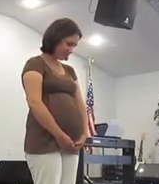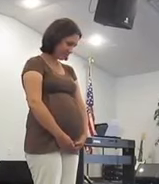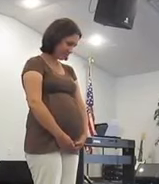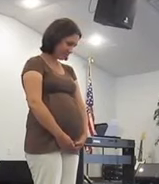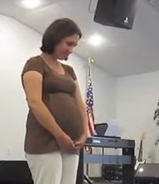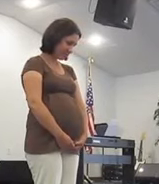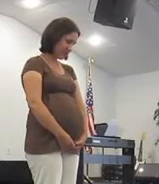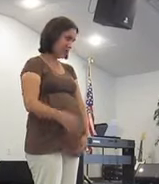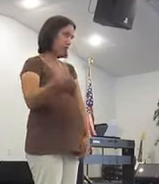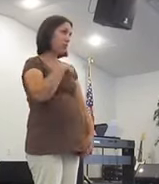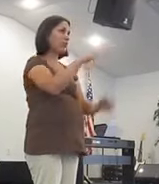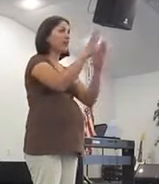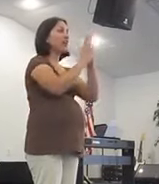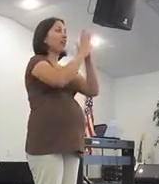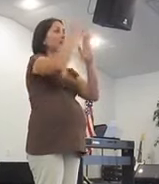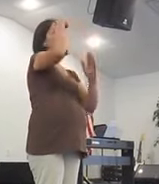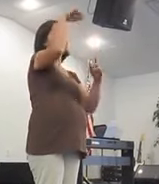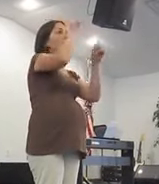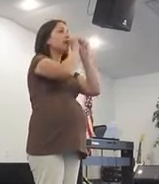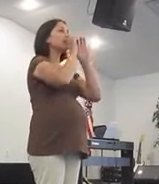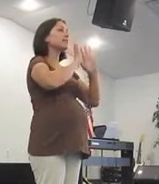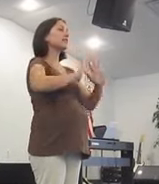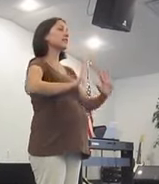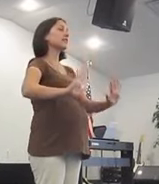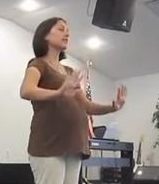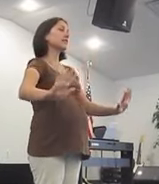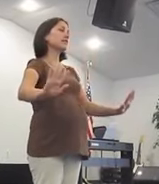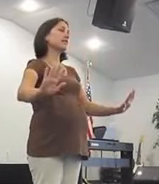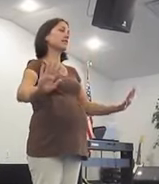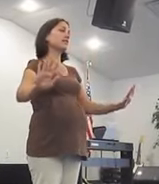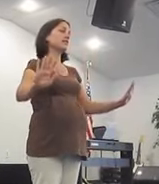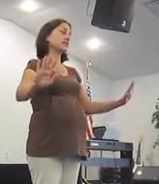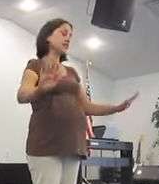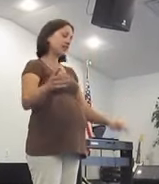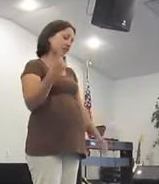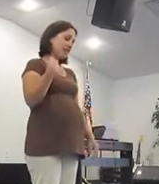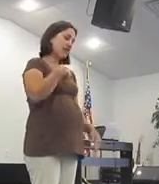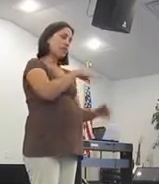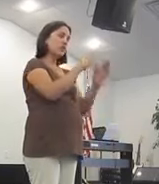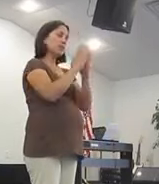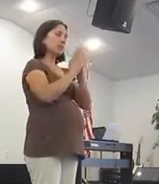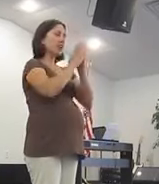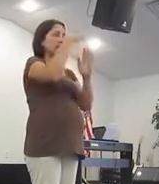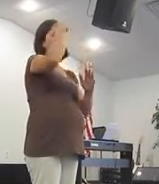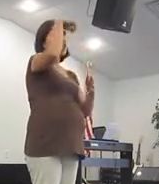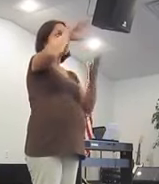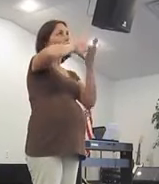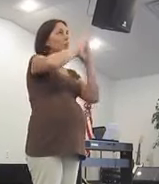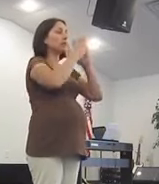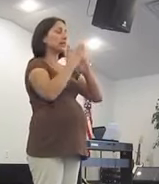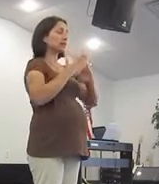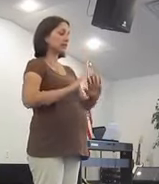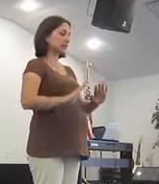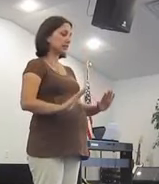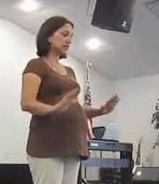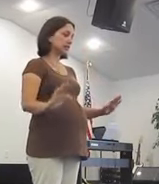We pray for blessings, we pray for peace